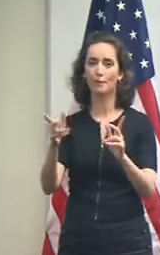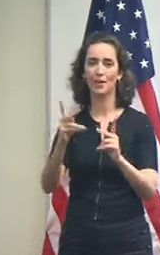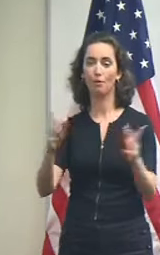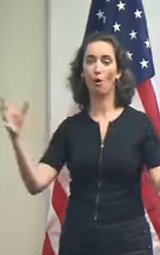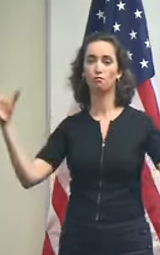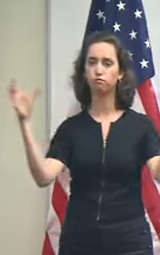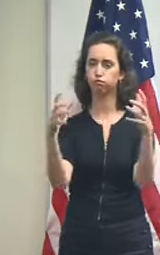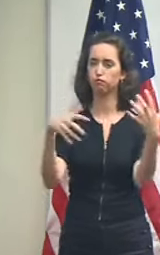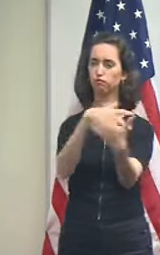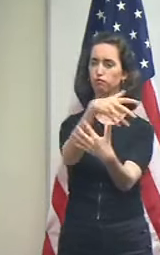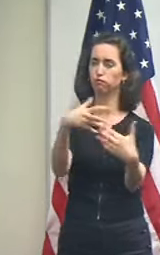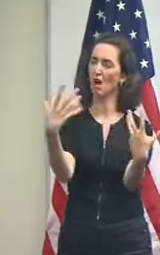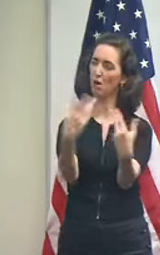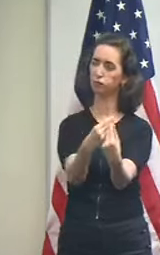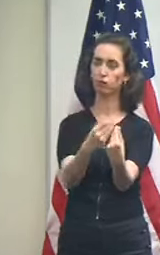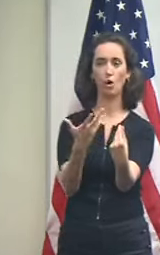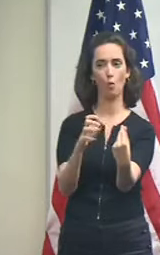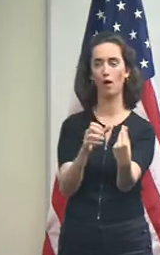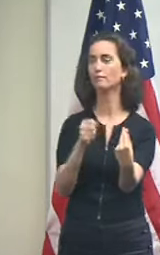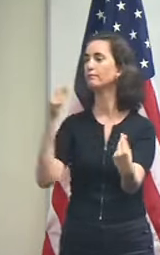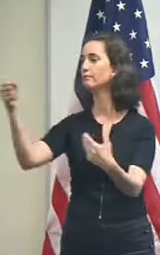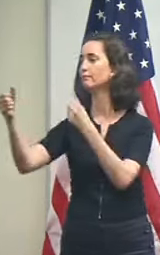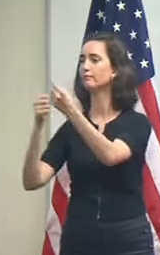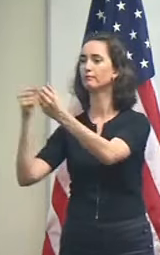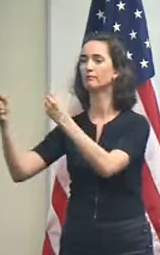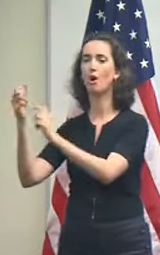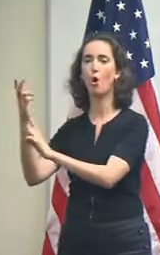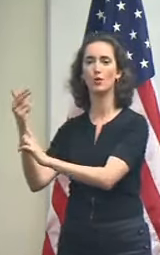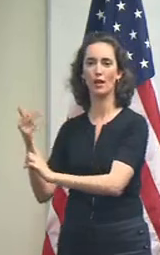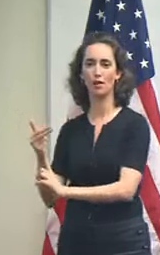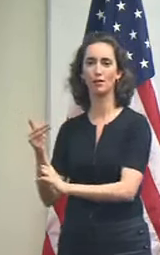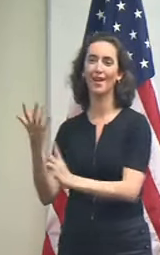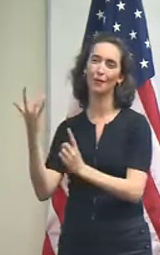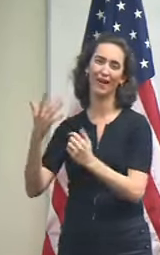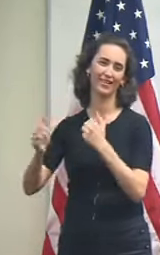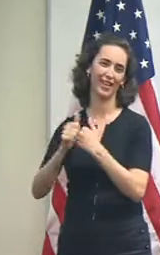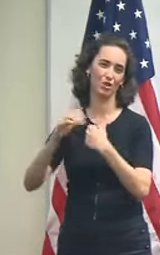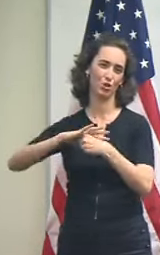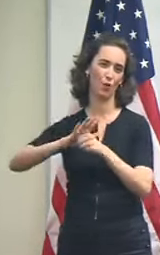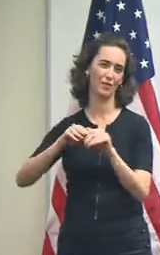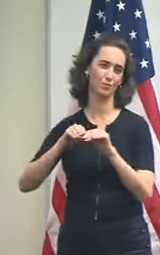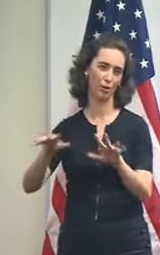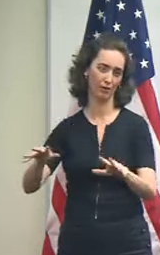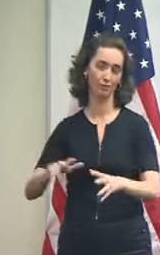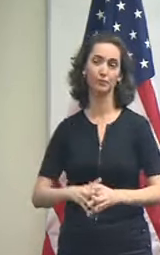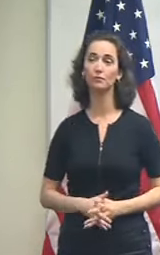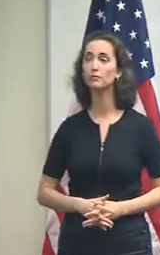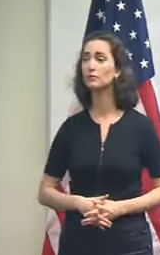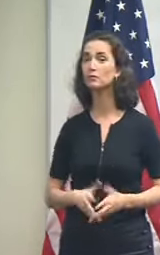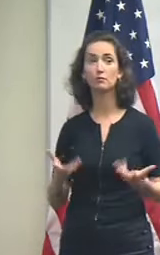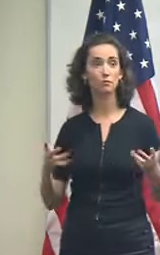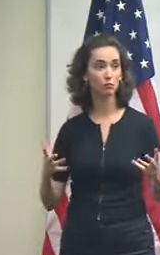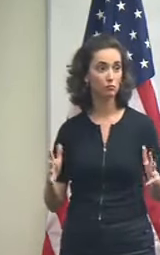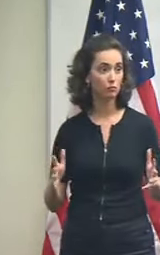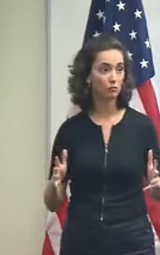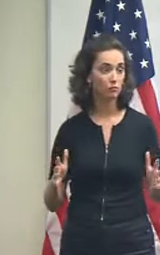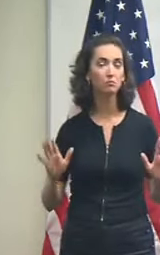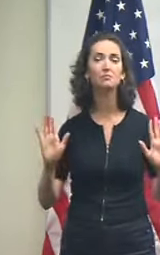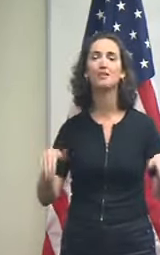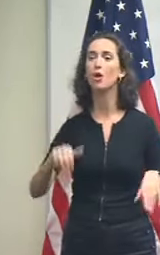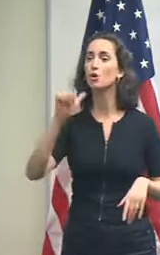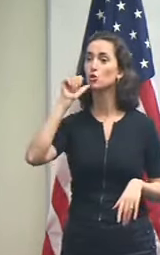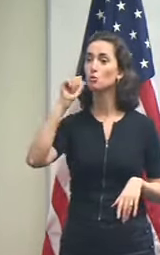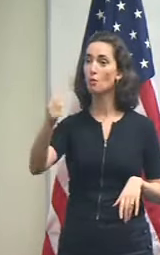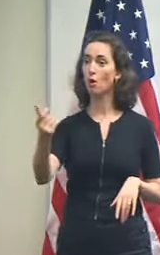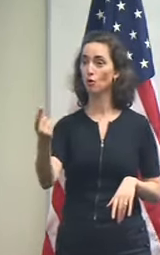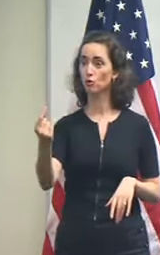hotel rooms because of the COVID-19 environment any other questions so tomorrow we're